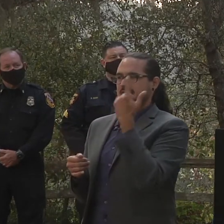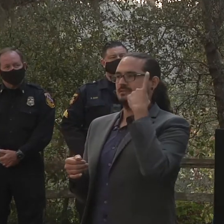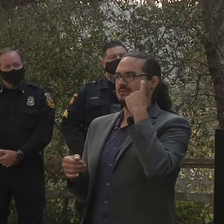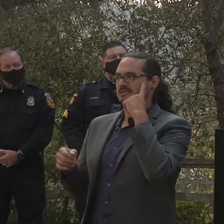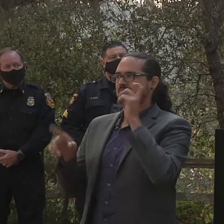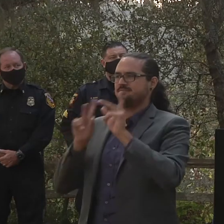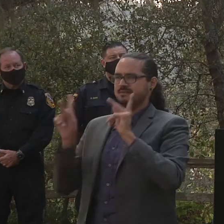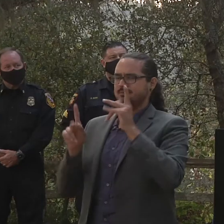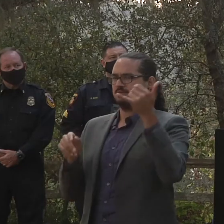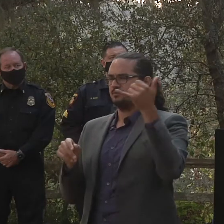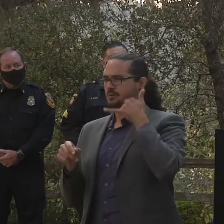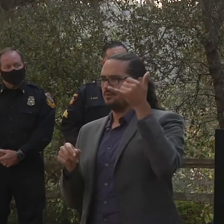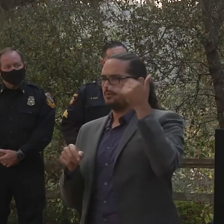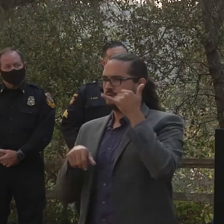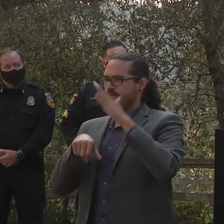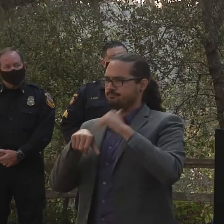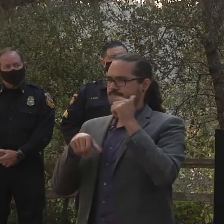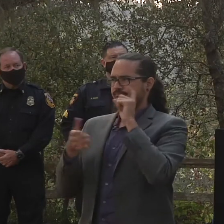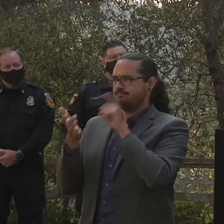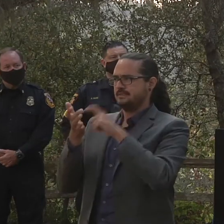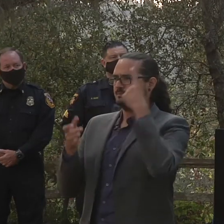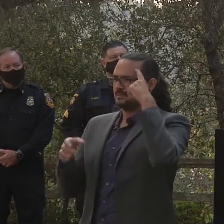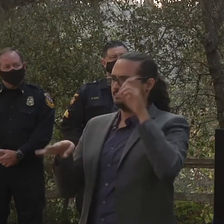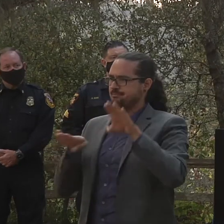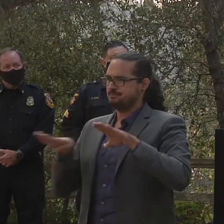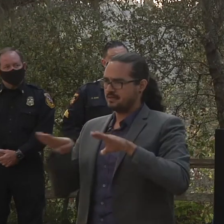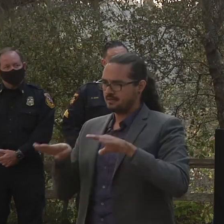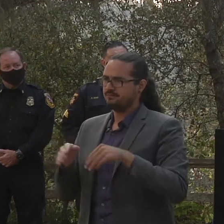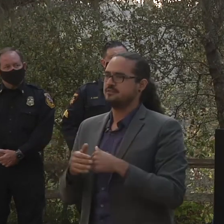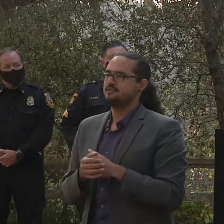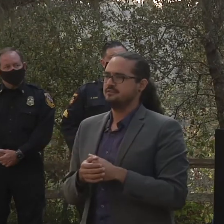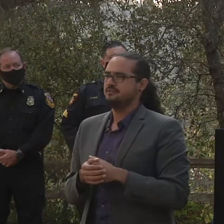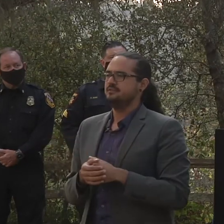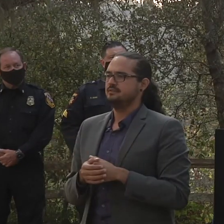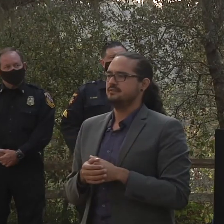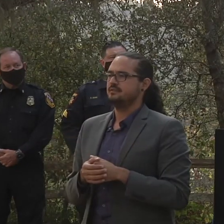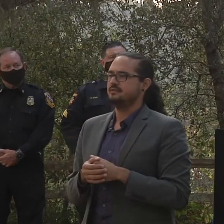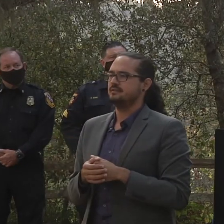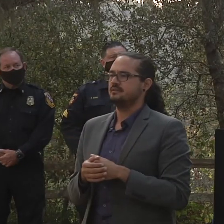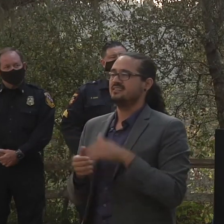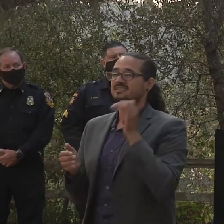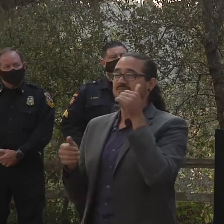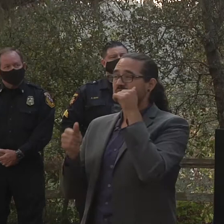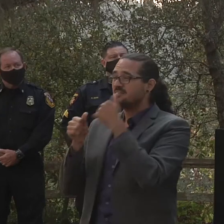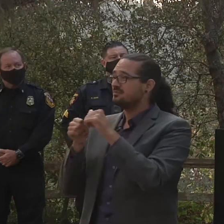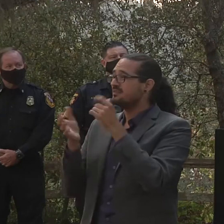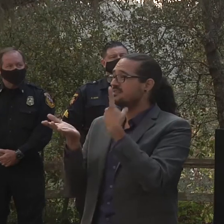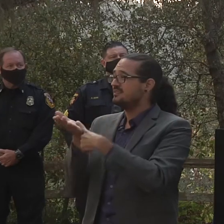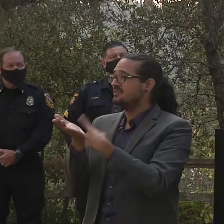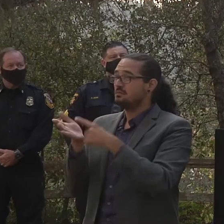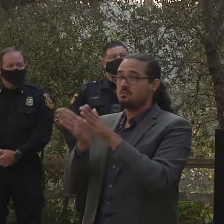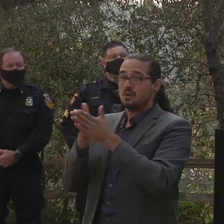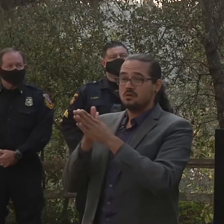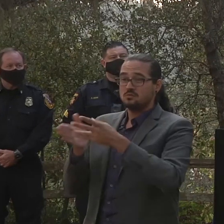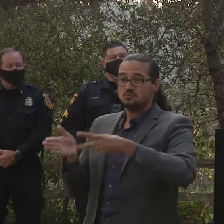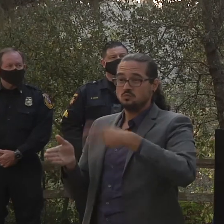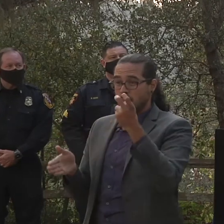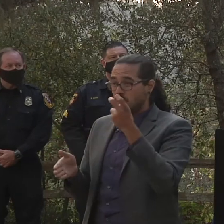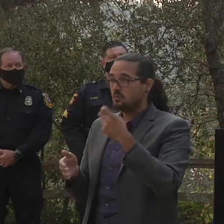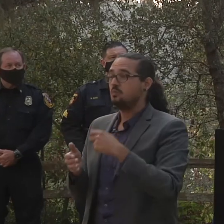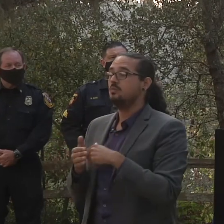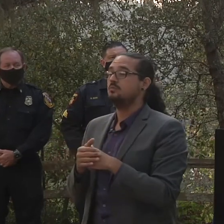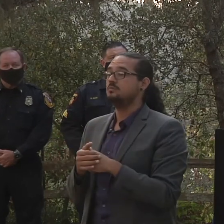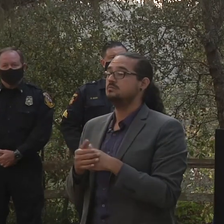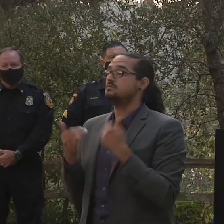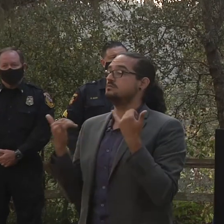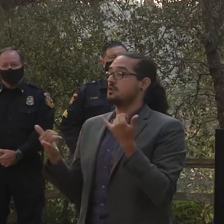there's been a lot of outpouring of support for the firefighter who had his wallet stolen. Just today, the sheriff received calls from as far